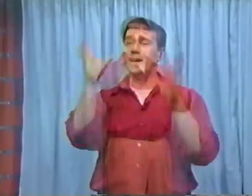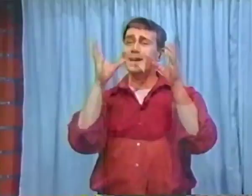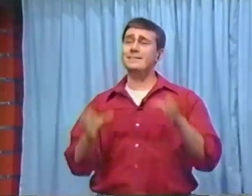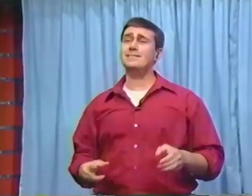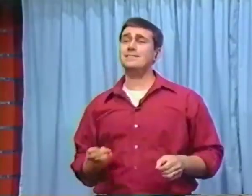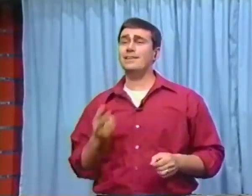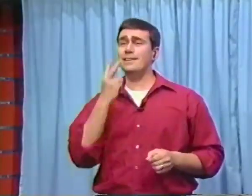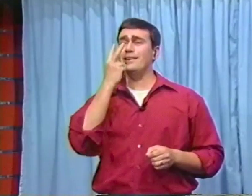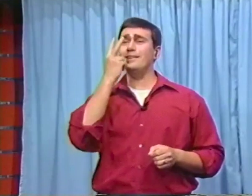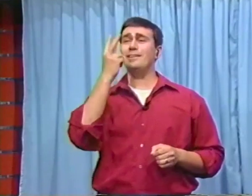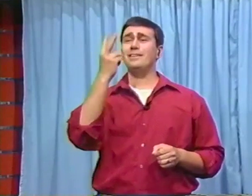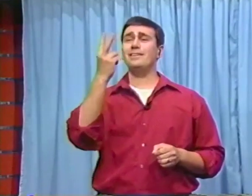can see?